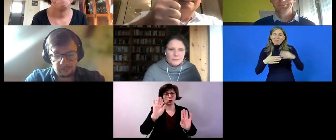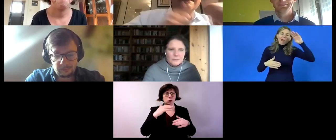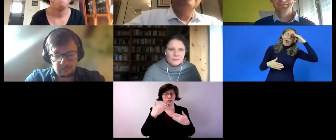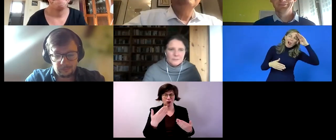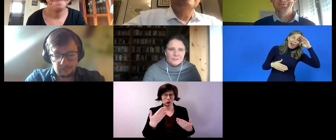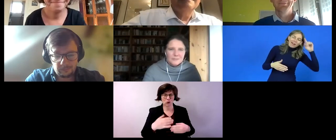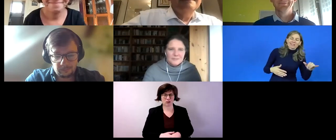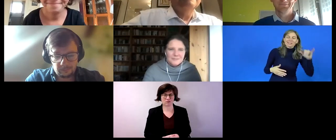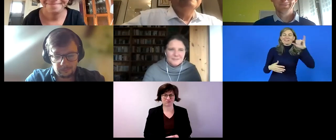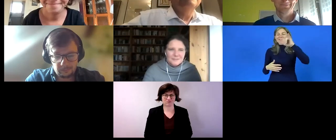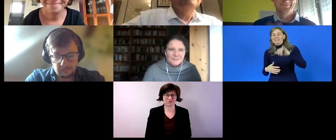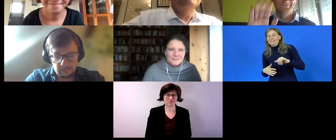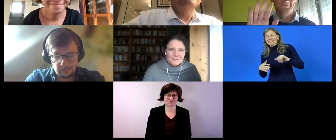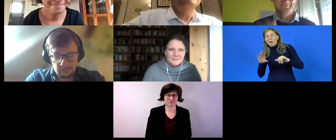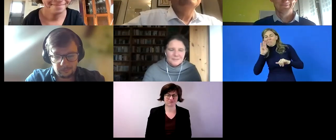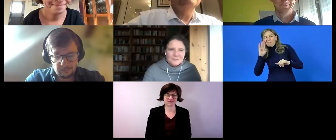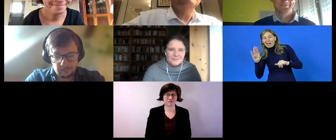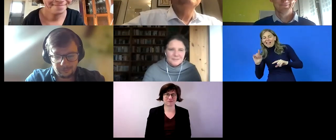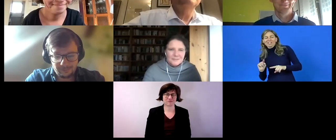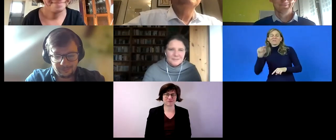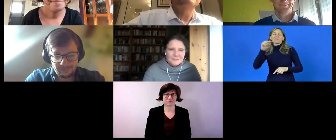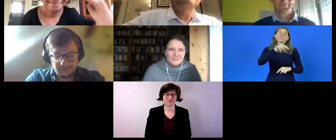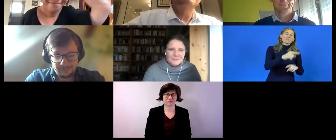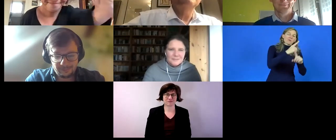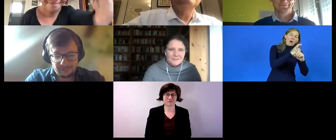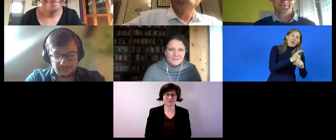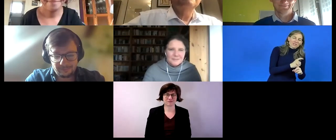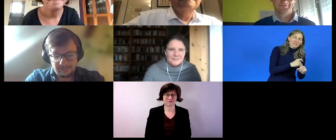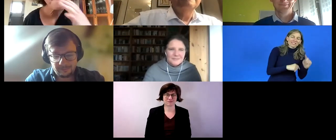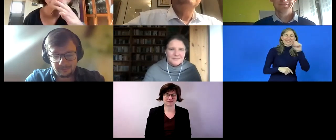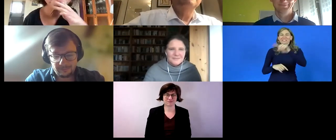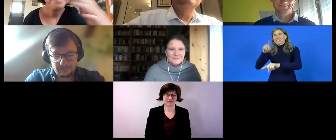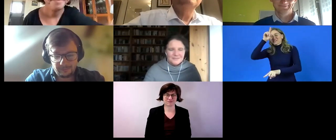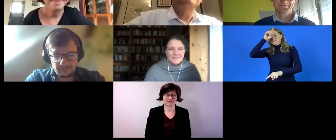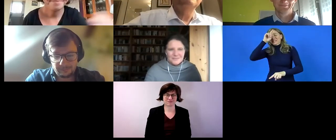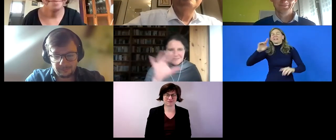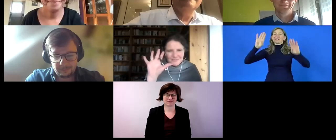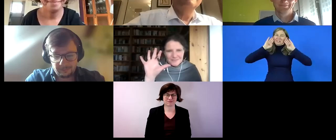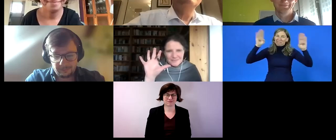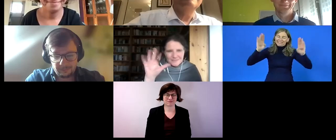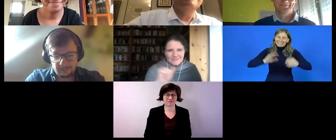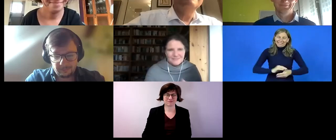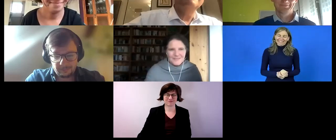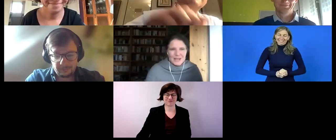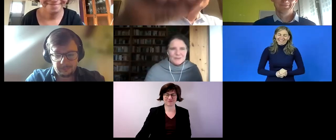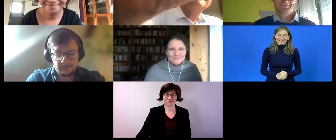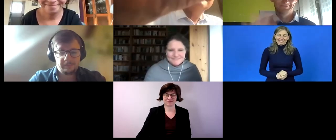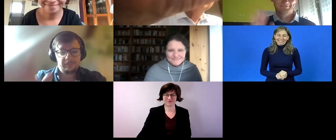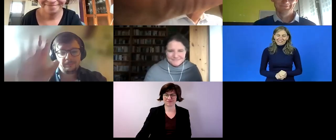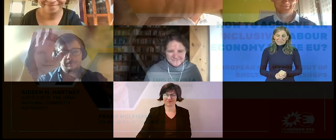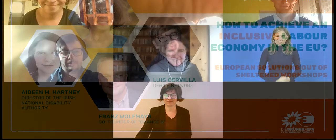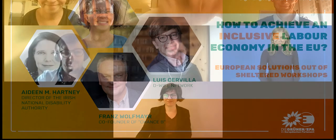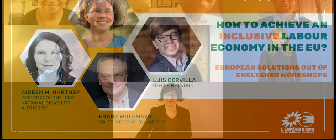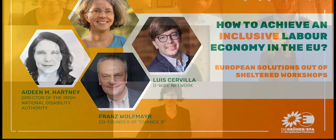belgium to austria to to germany goodbye you